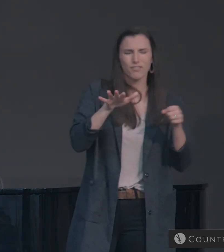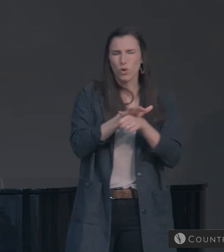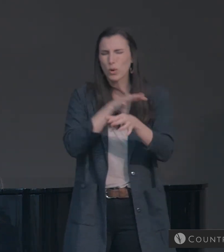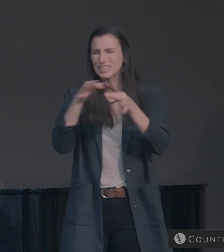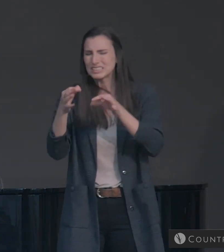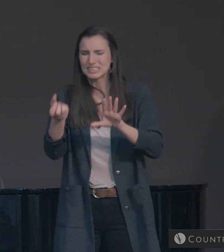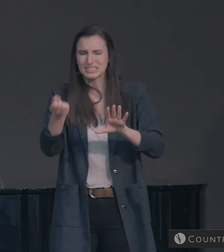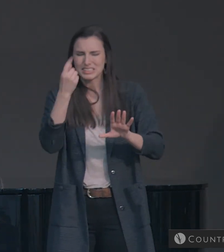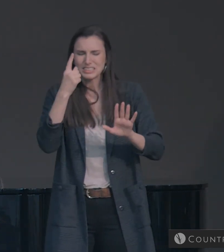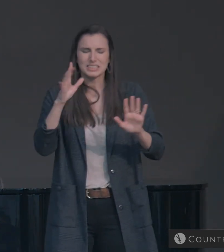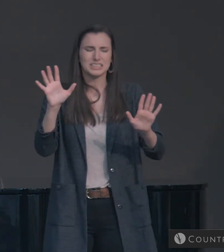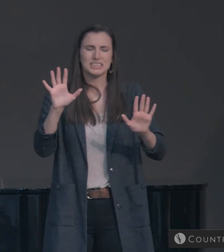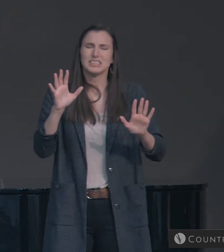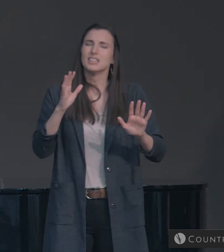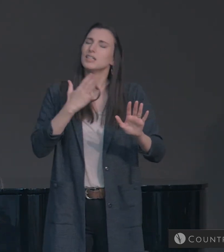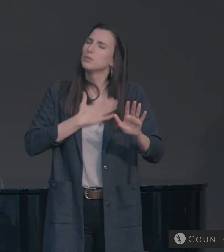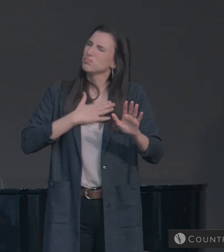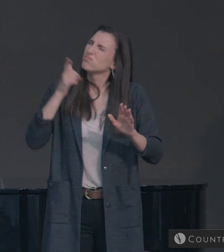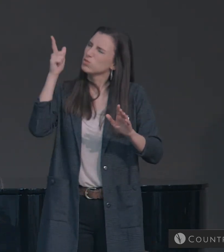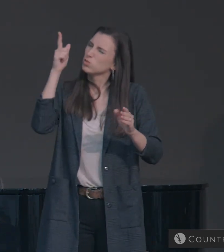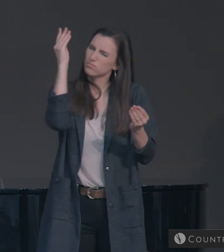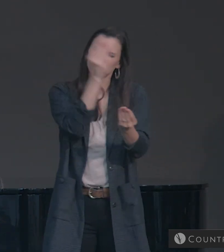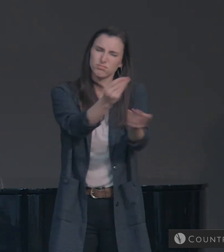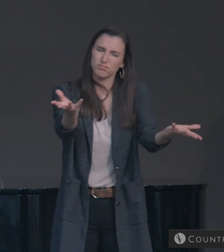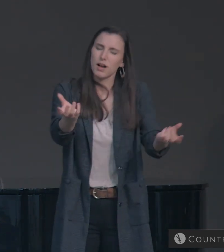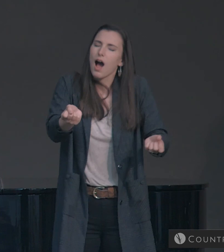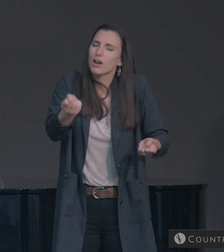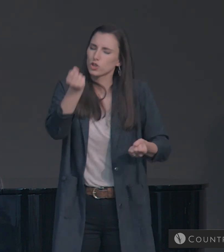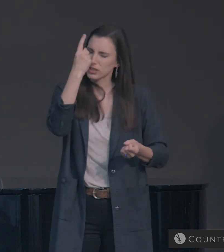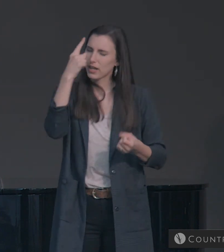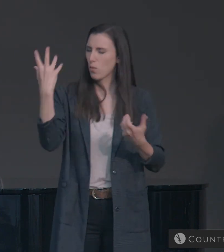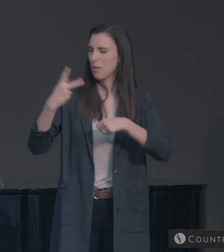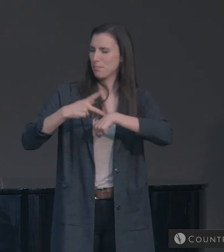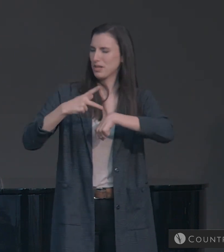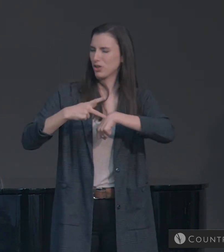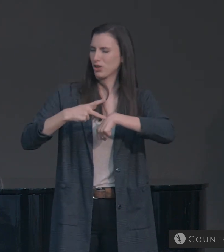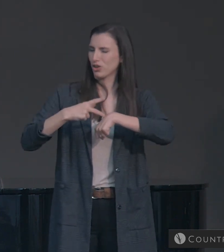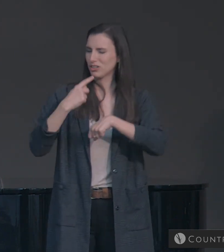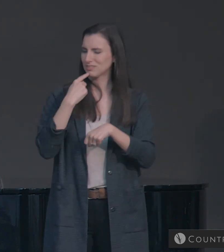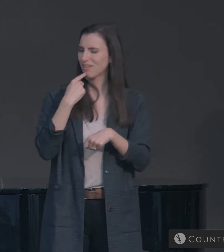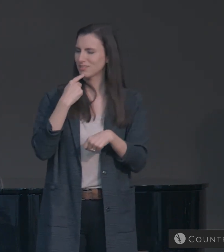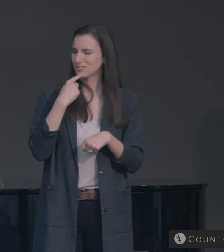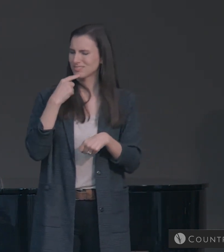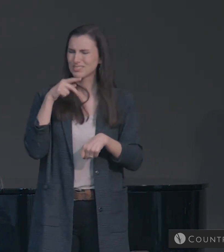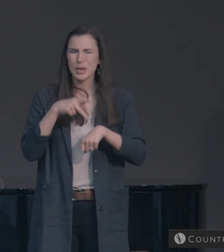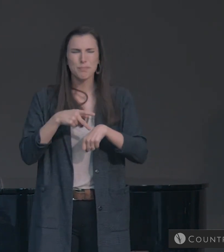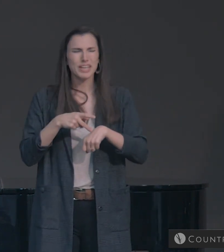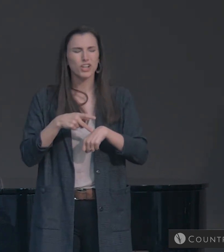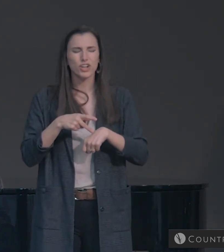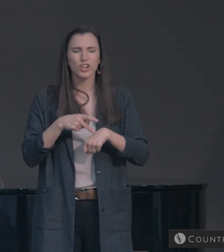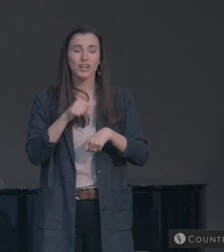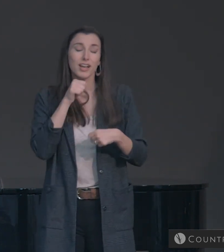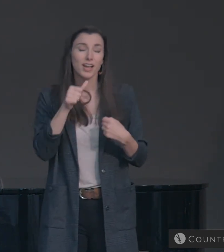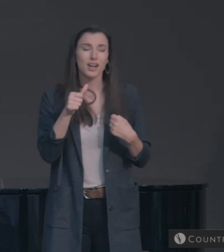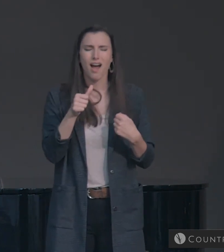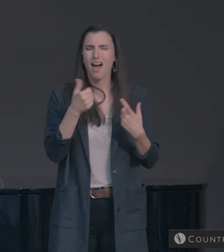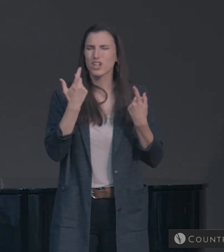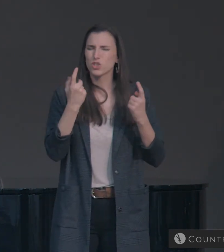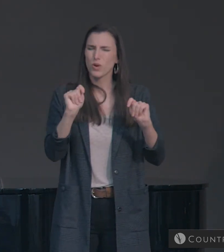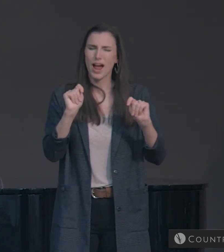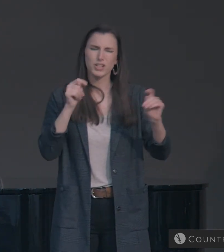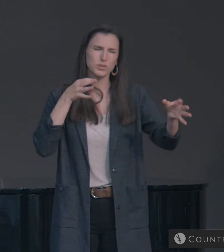We pray that you would help us to understand what Peter is really after. He's not after disclosing an entire